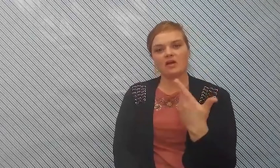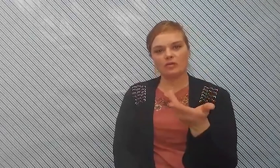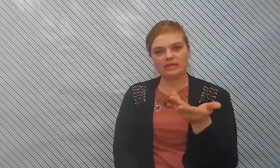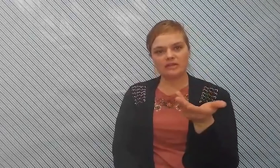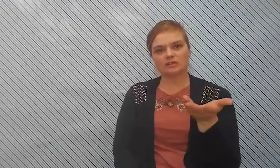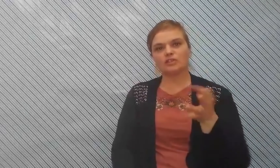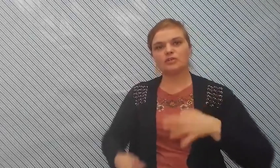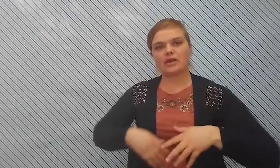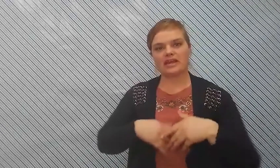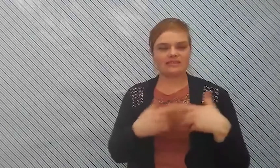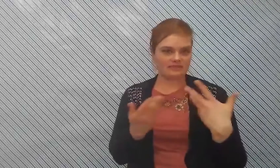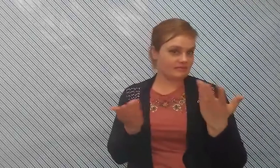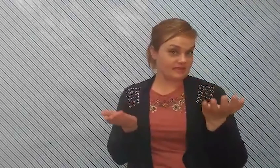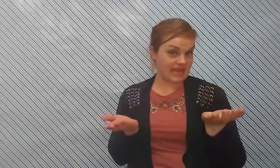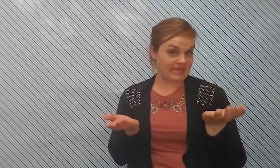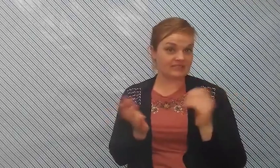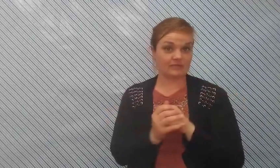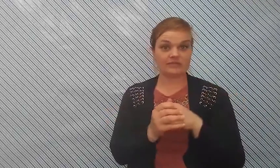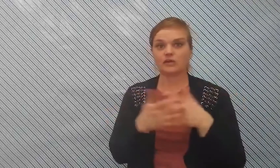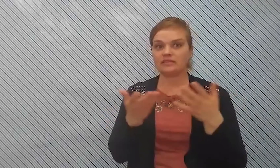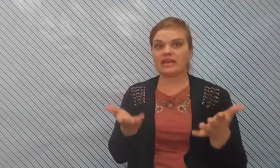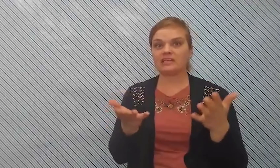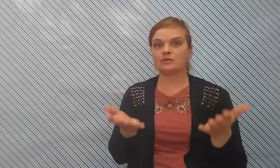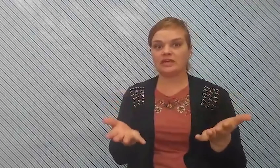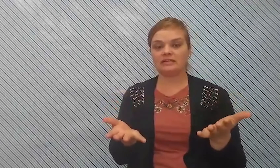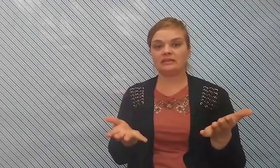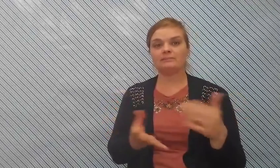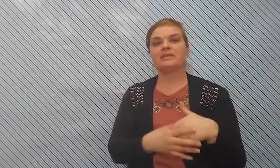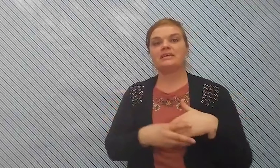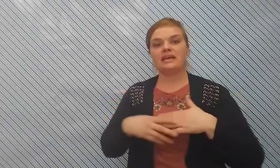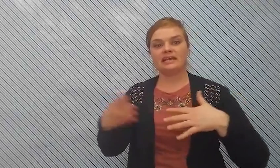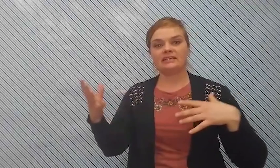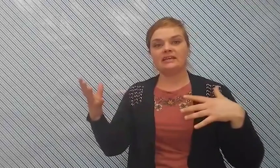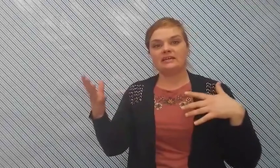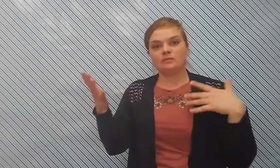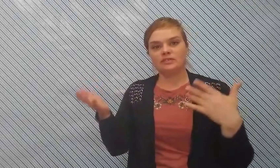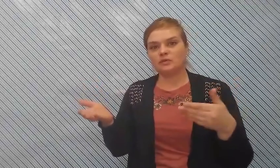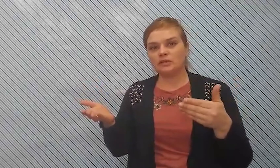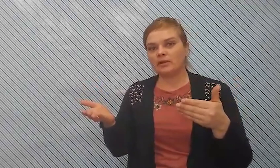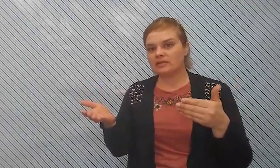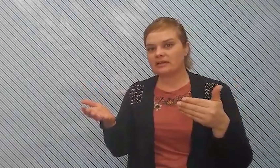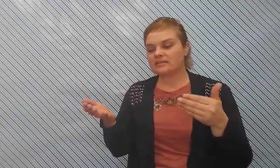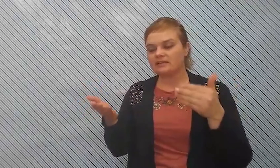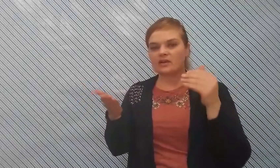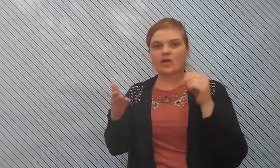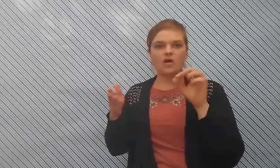all belong to a kingdom it's called the animal kingdom and what's cool about that is that they are all